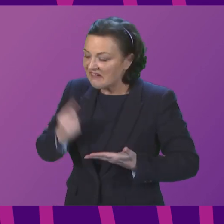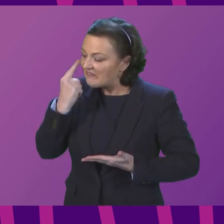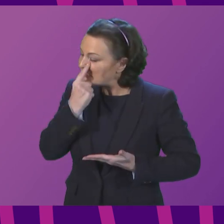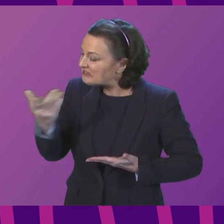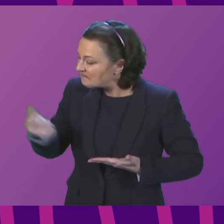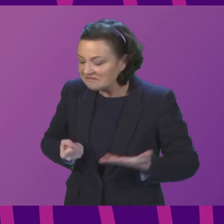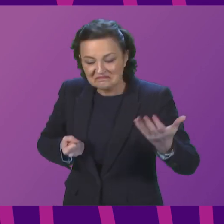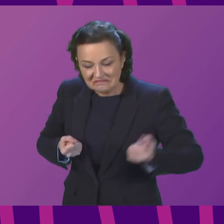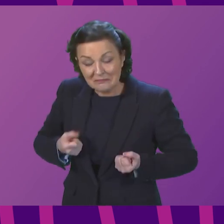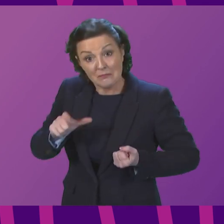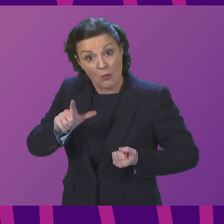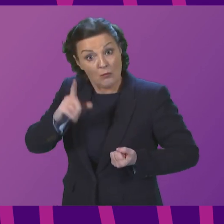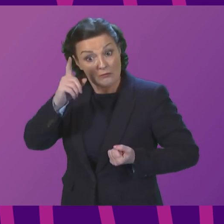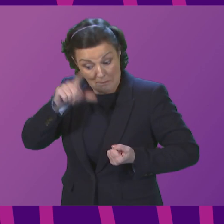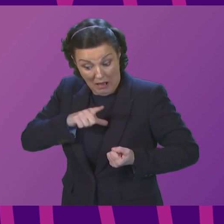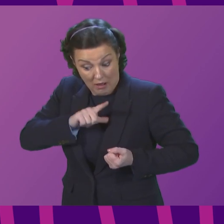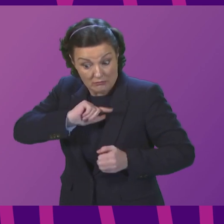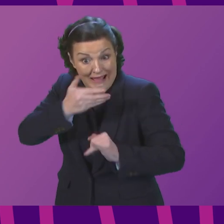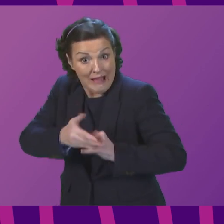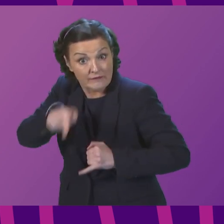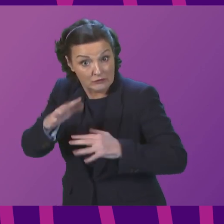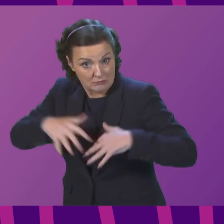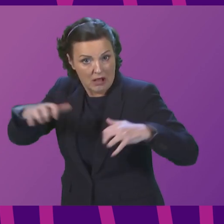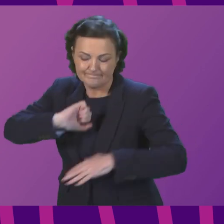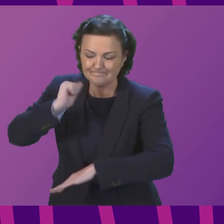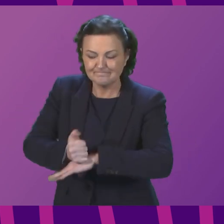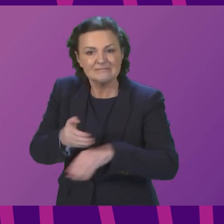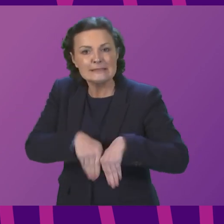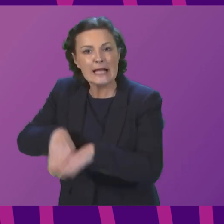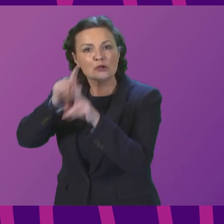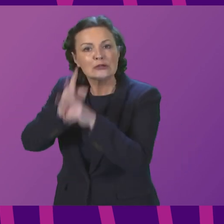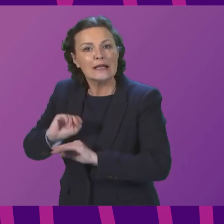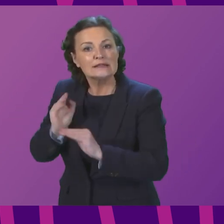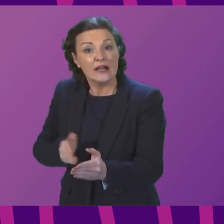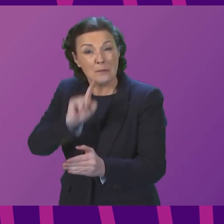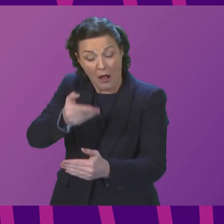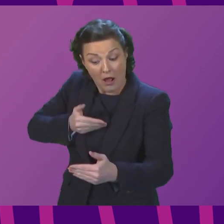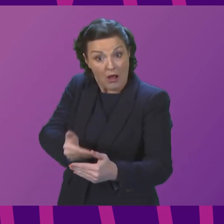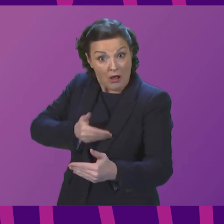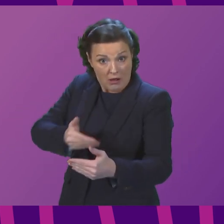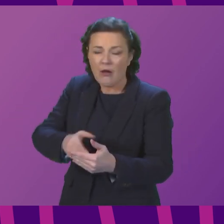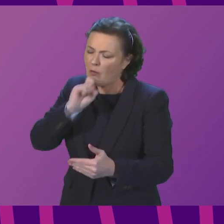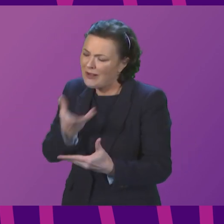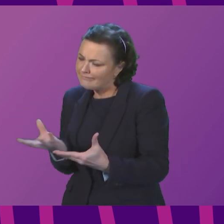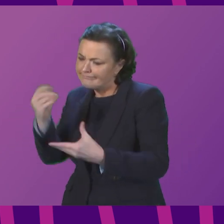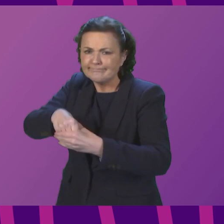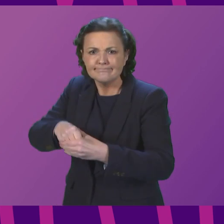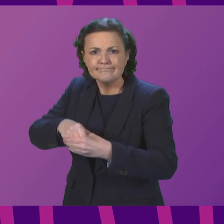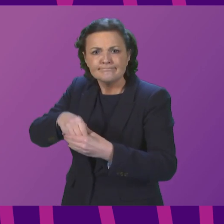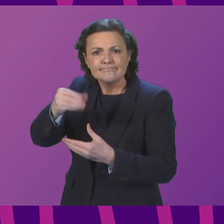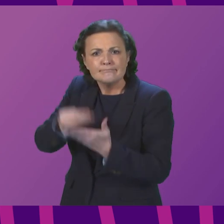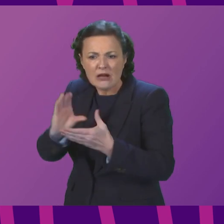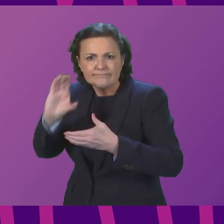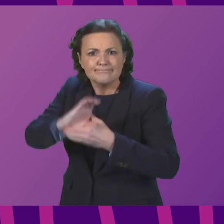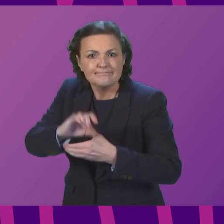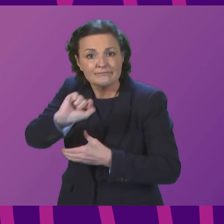end of this Parliament. Of course, in the meantime, we are increasing investment in social care. We are increasing the pay